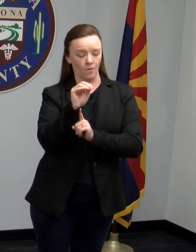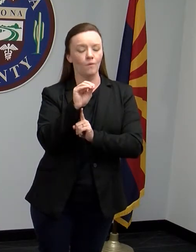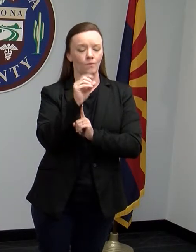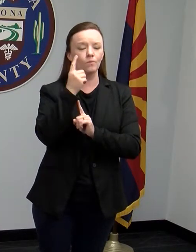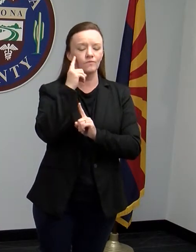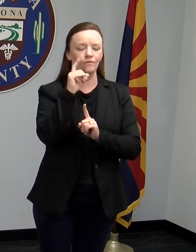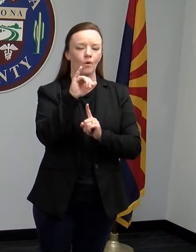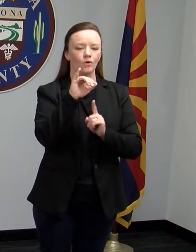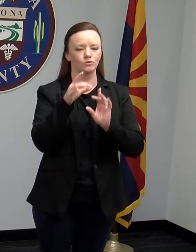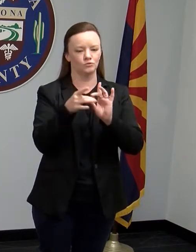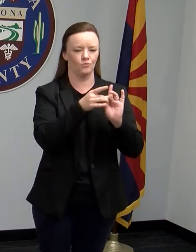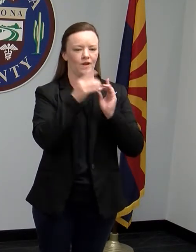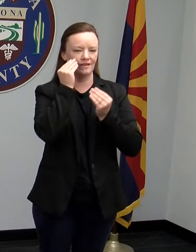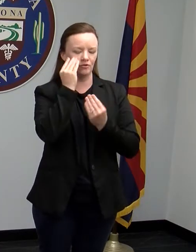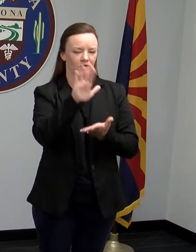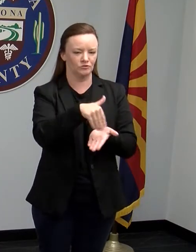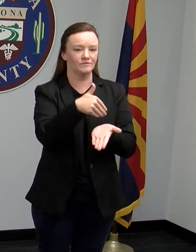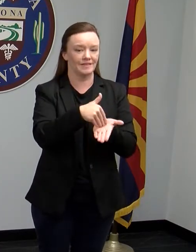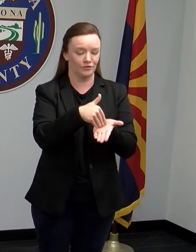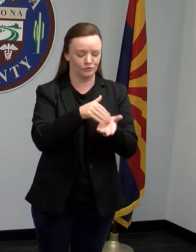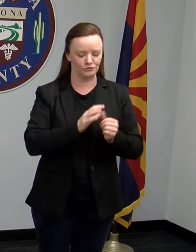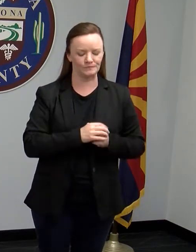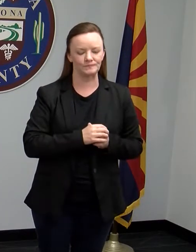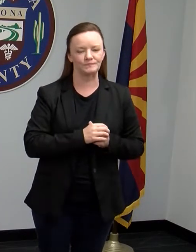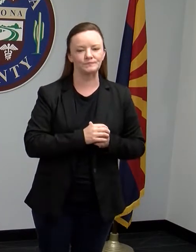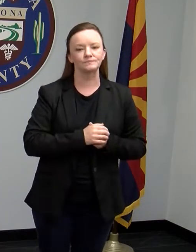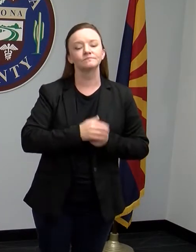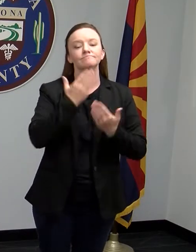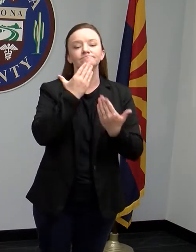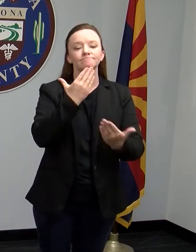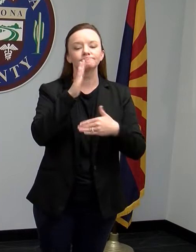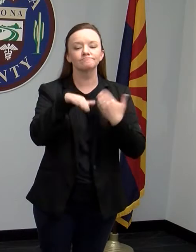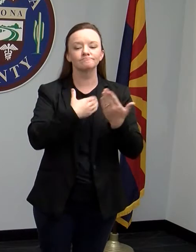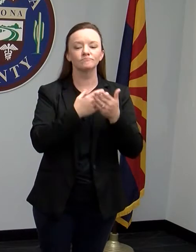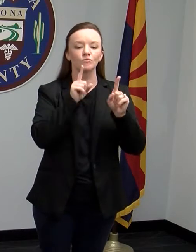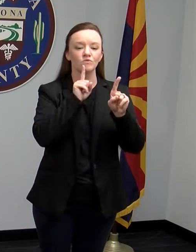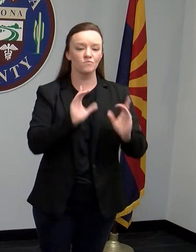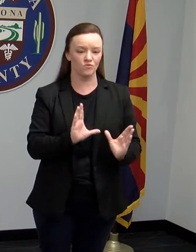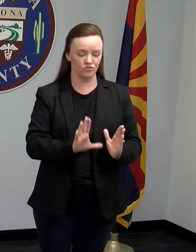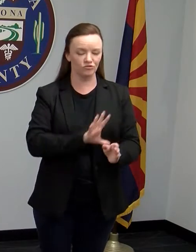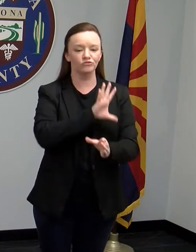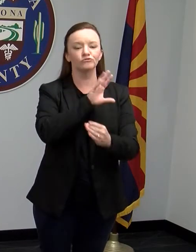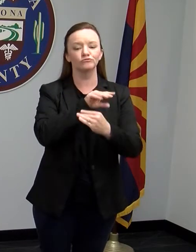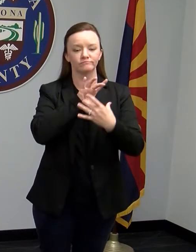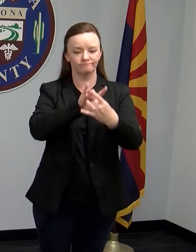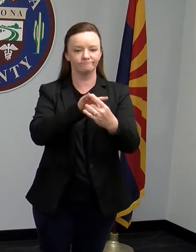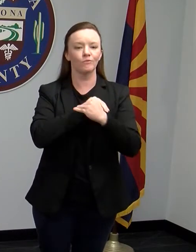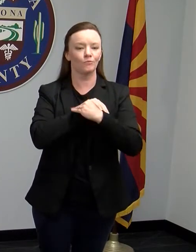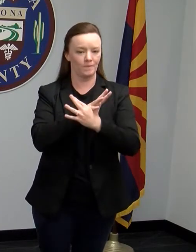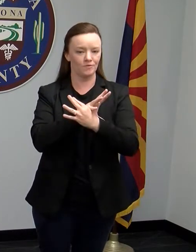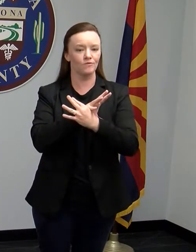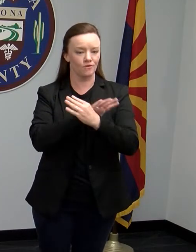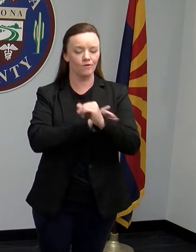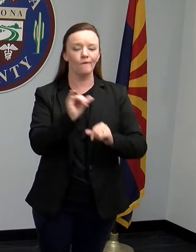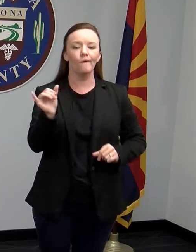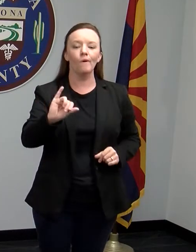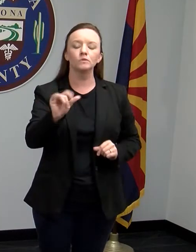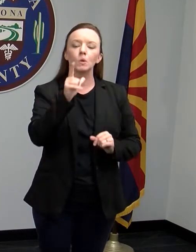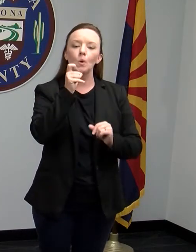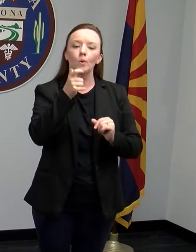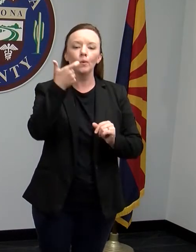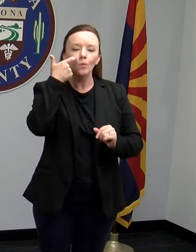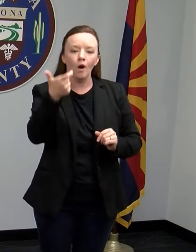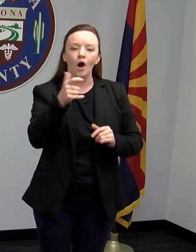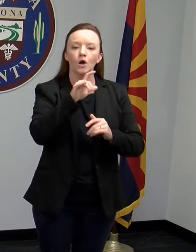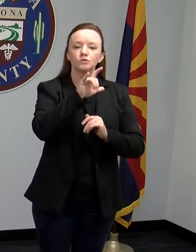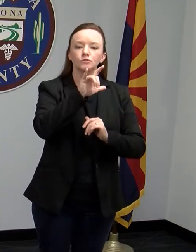Command. So we'd like to thank all the reporters who are joining us via the webinar today. We'd also like to thank anybody from the general public joining us